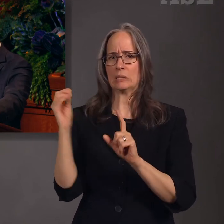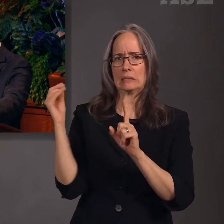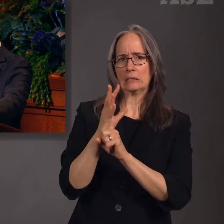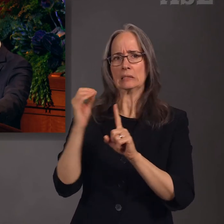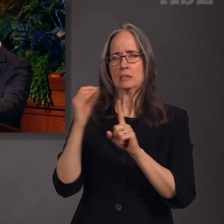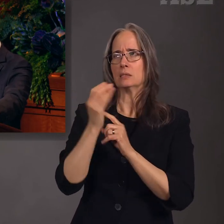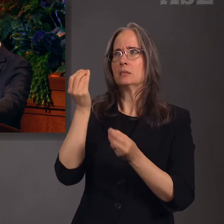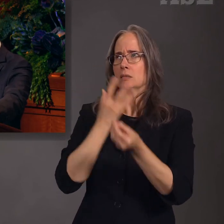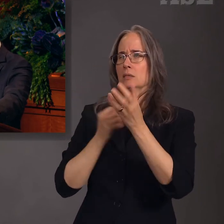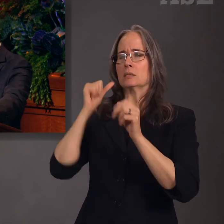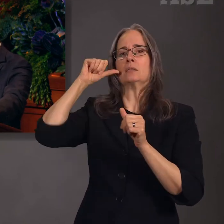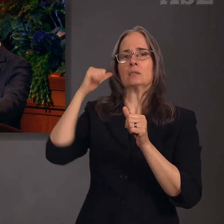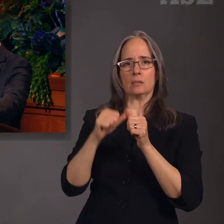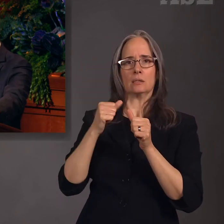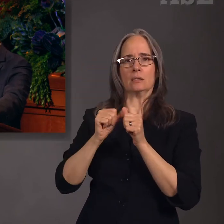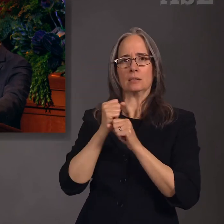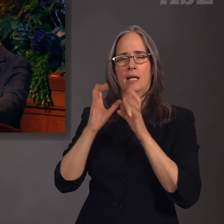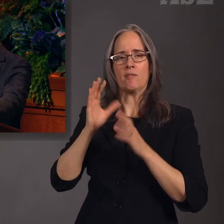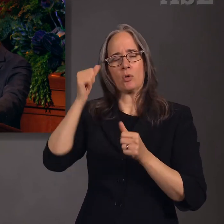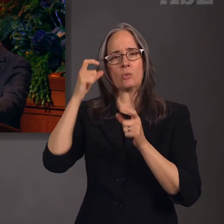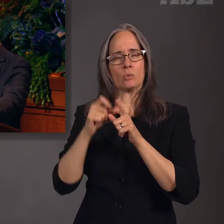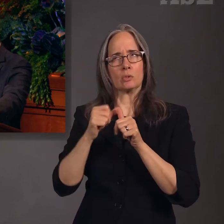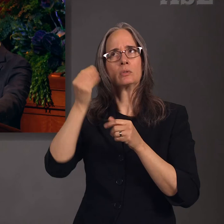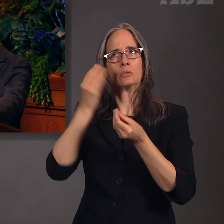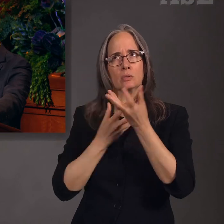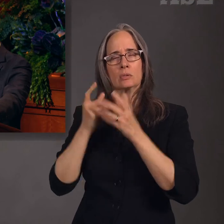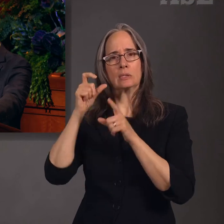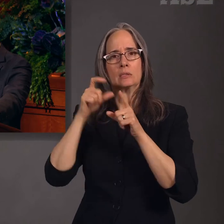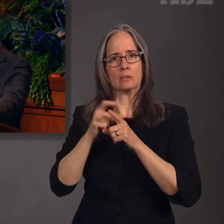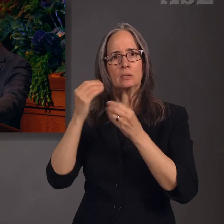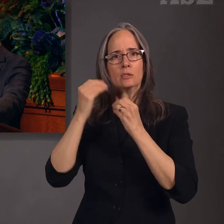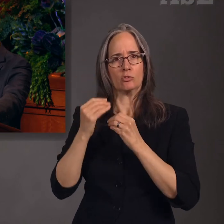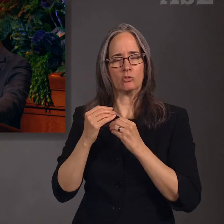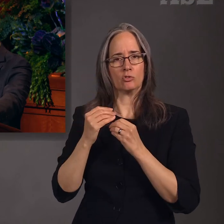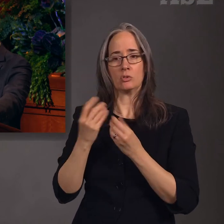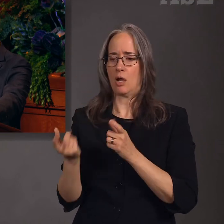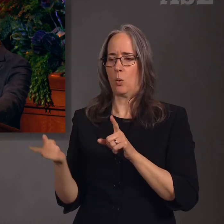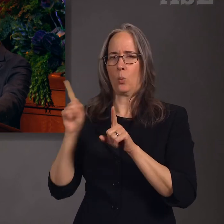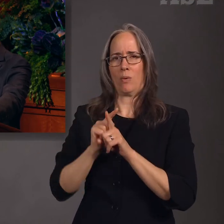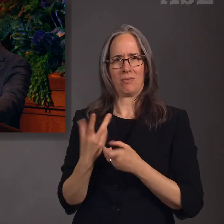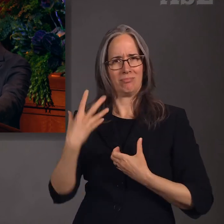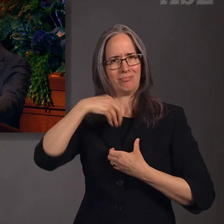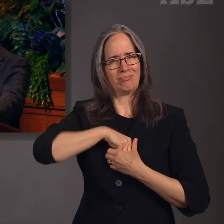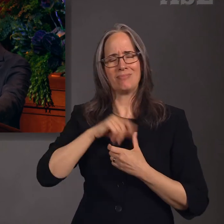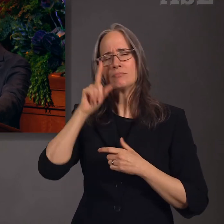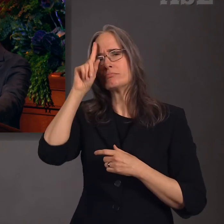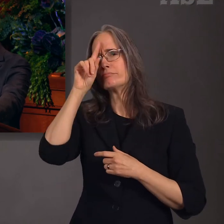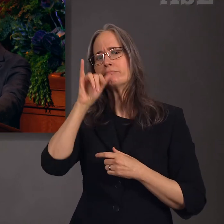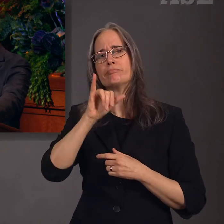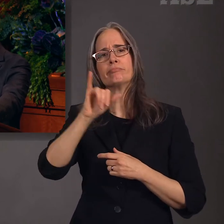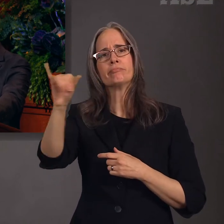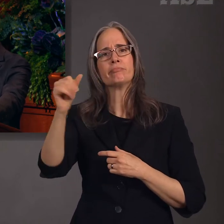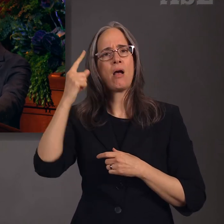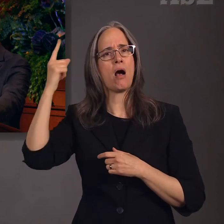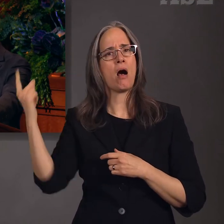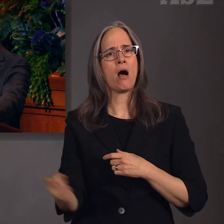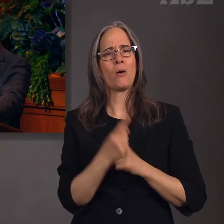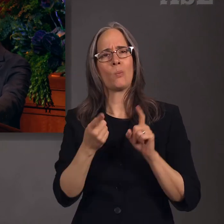of the Savior's teachings, and abide with us forever. He can be our constant companion to guide us